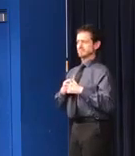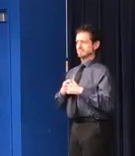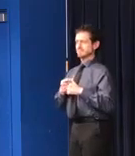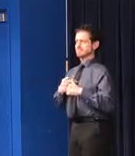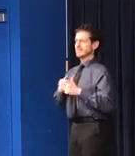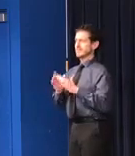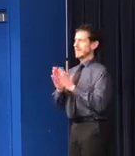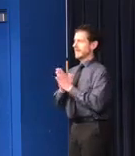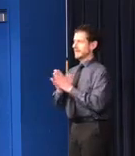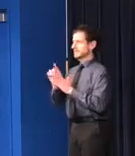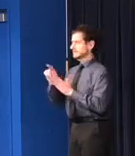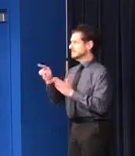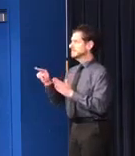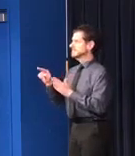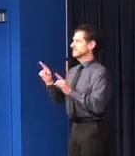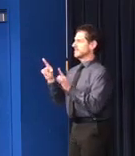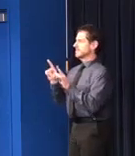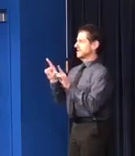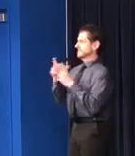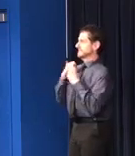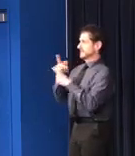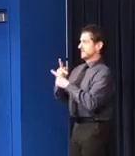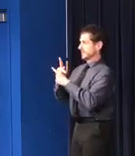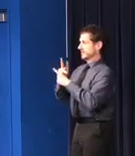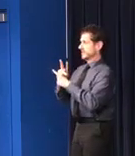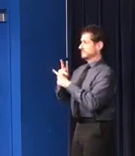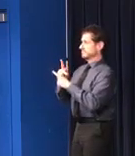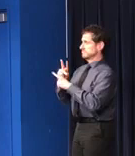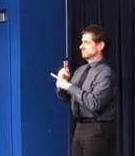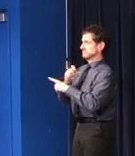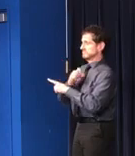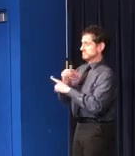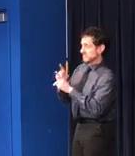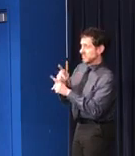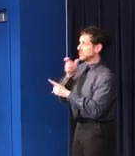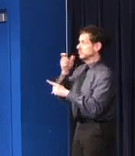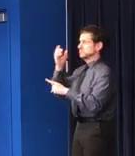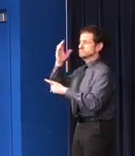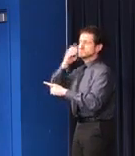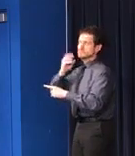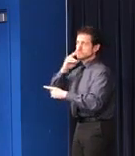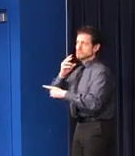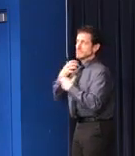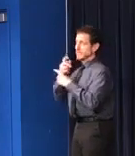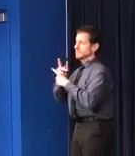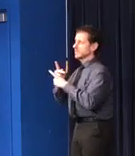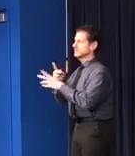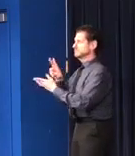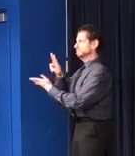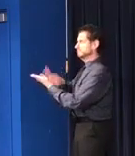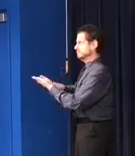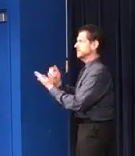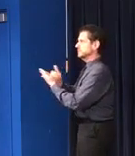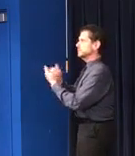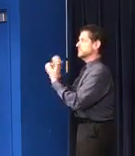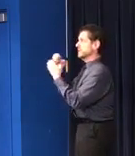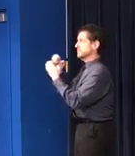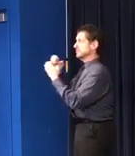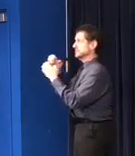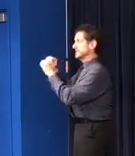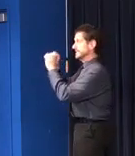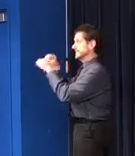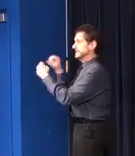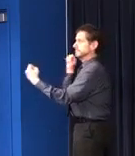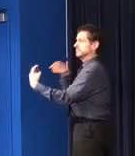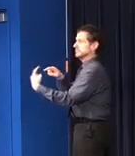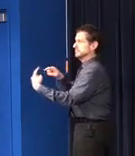our licensed health care providers across the state to sign up for a new emergency alert system so that in the